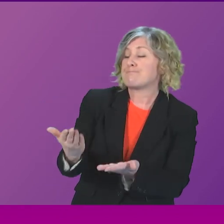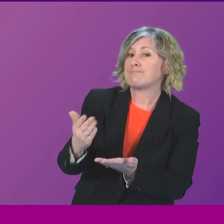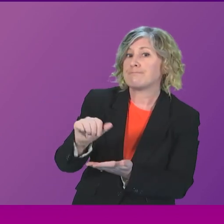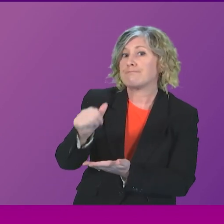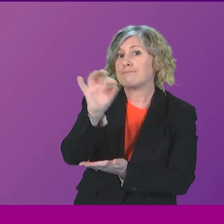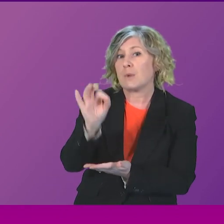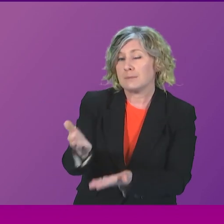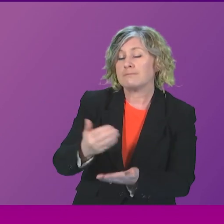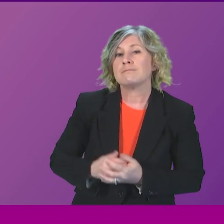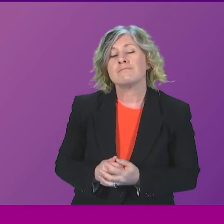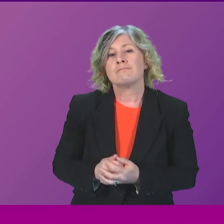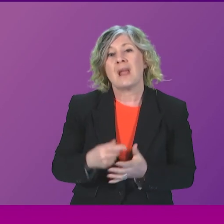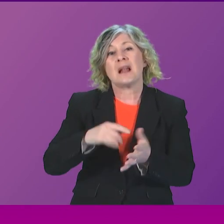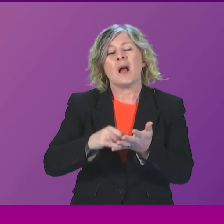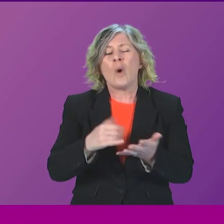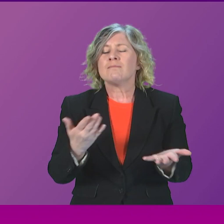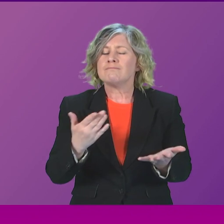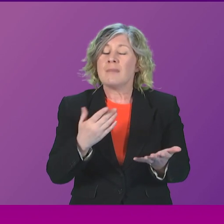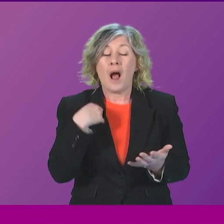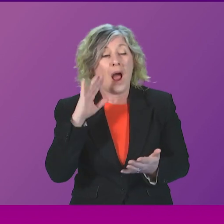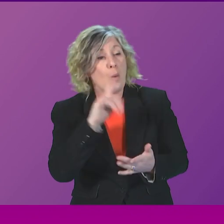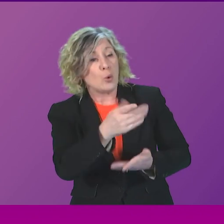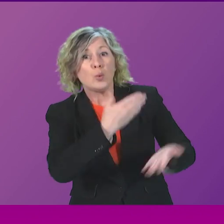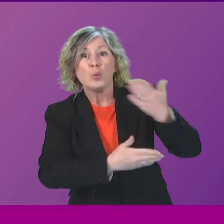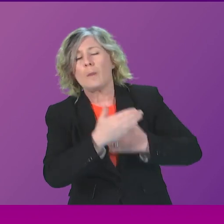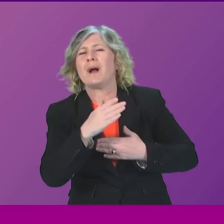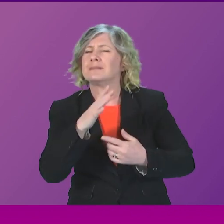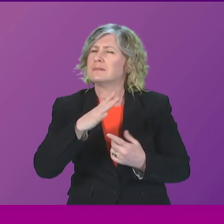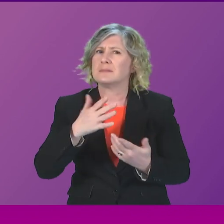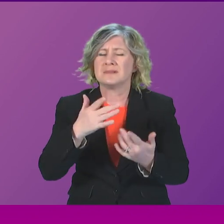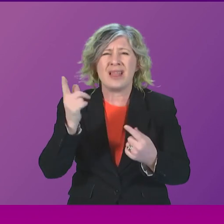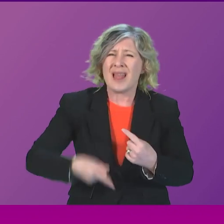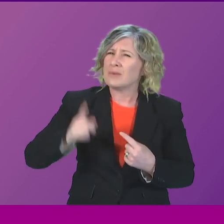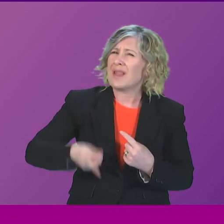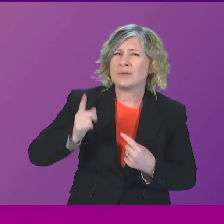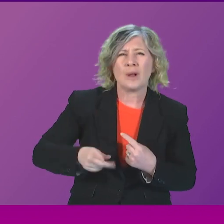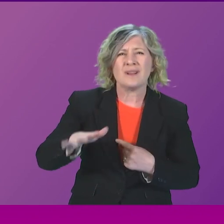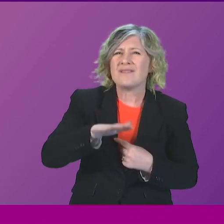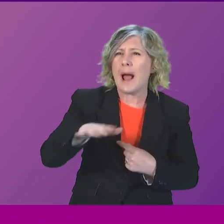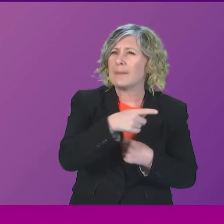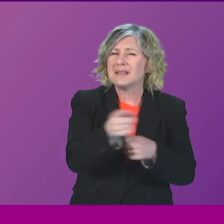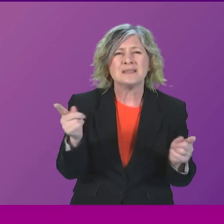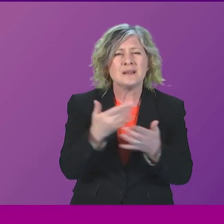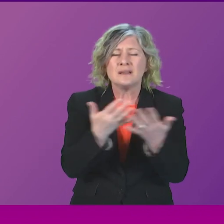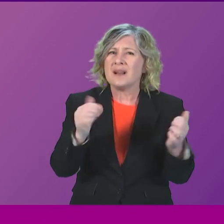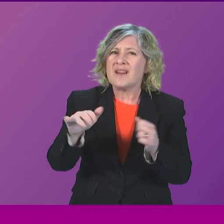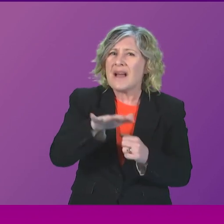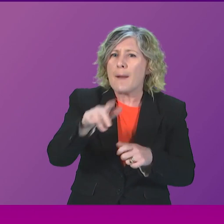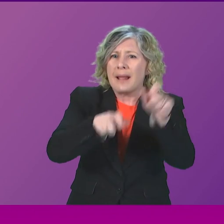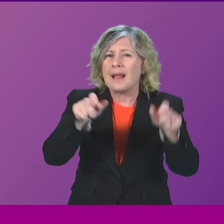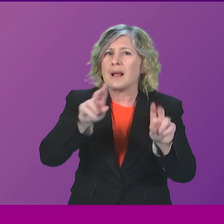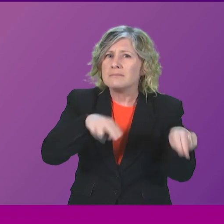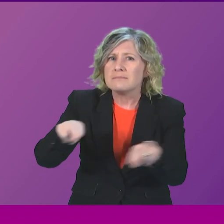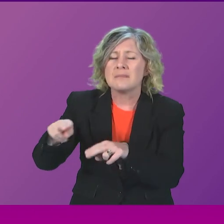First Minister said, but this is important for thousands of families who have lost a loved one to NHS and care staff and everyone across Scotland who will be